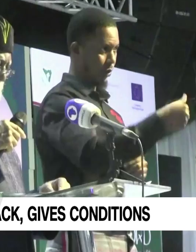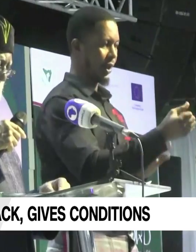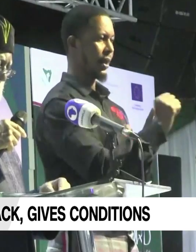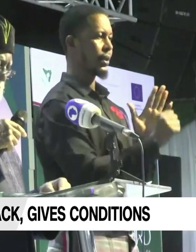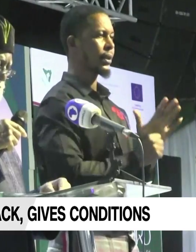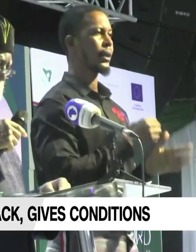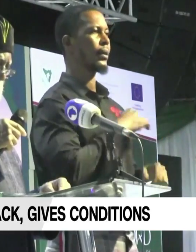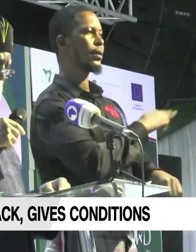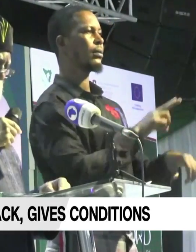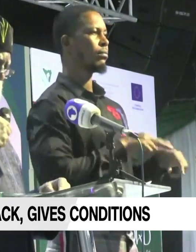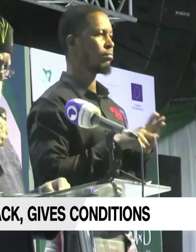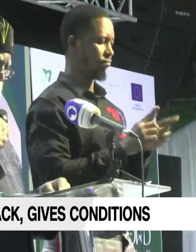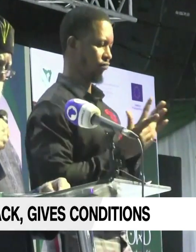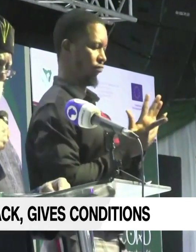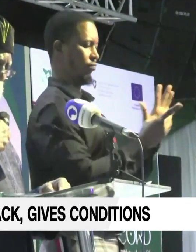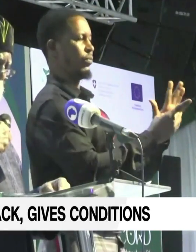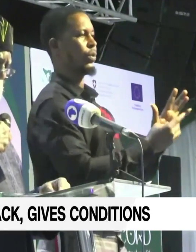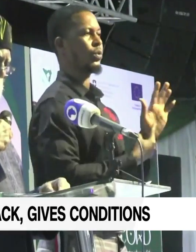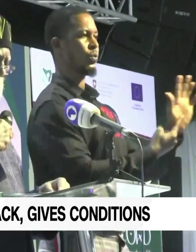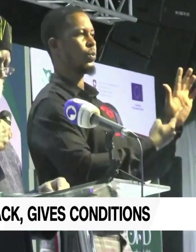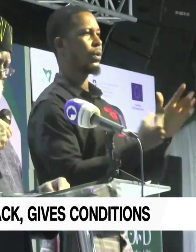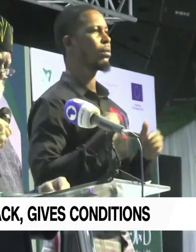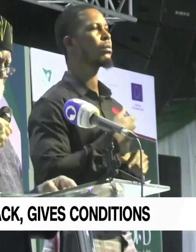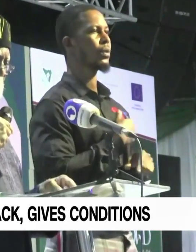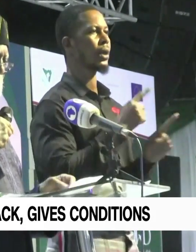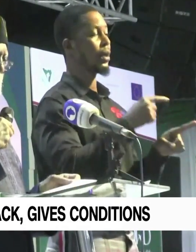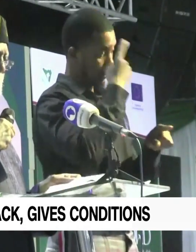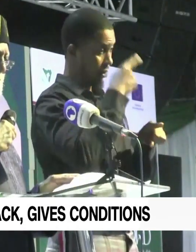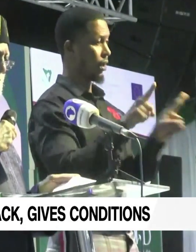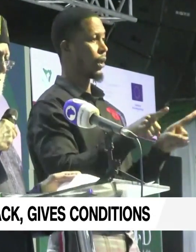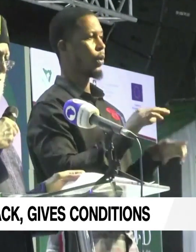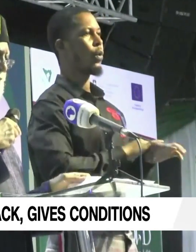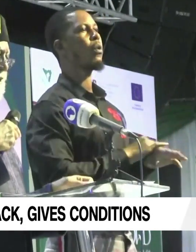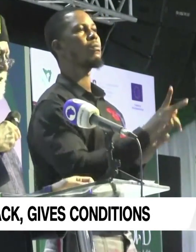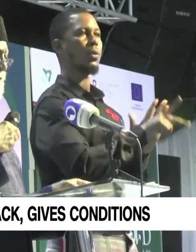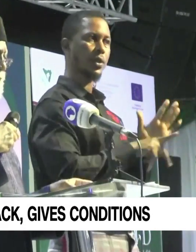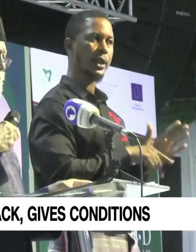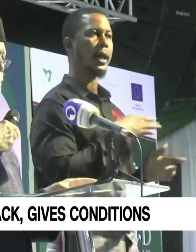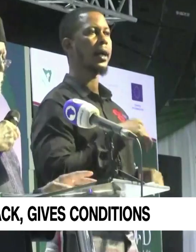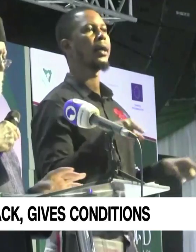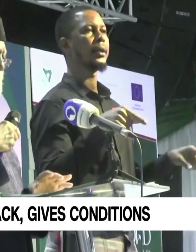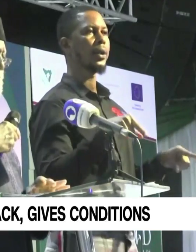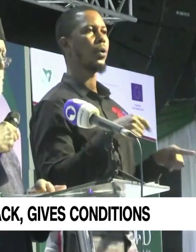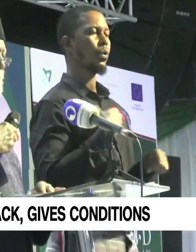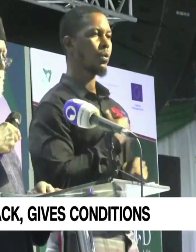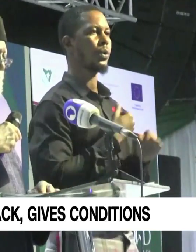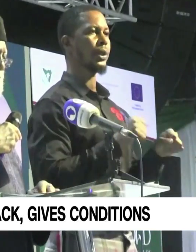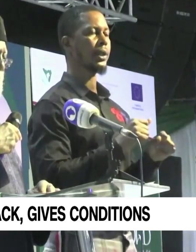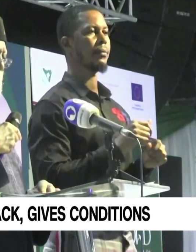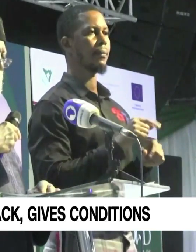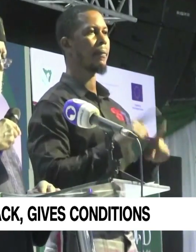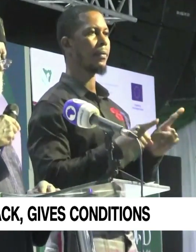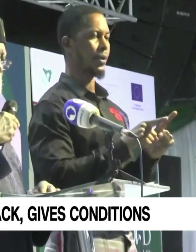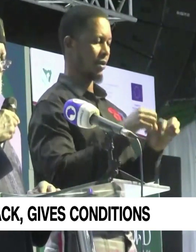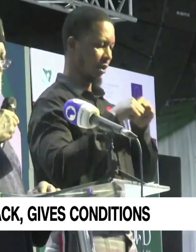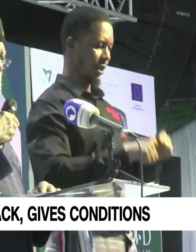by demonstrating that we can disagree on policies and pluralities but